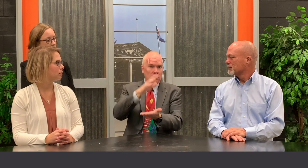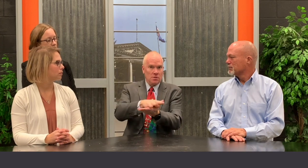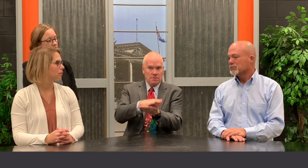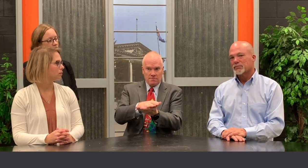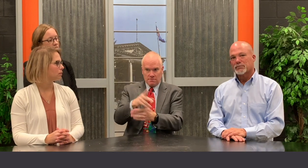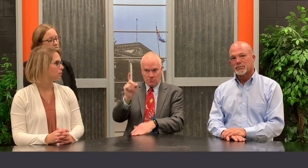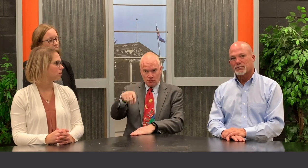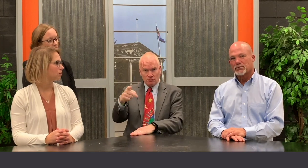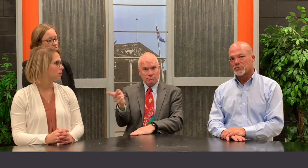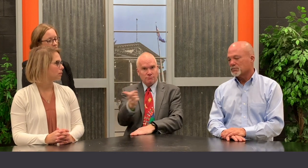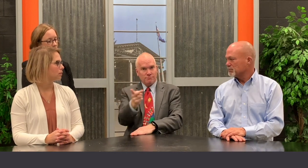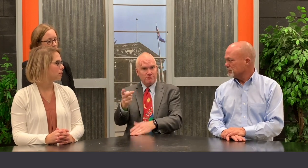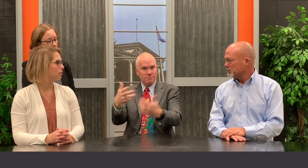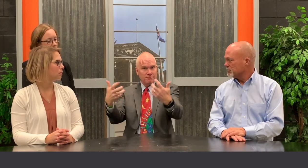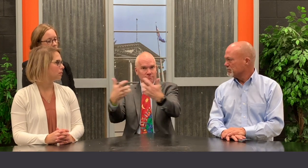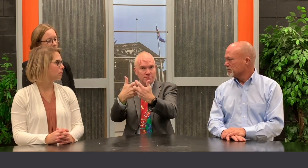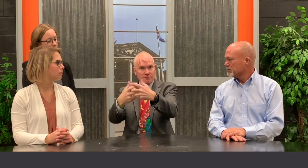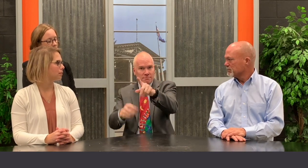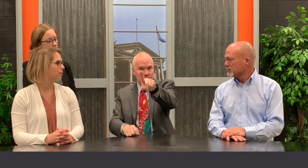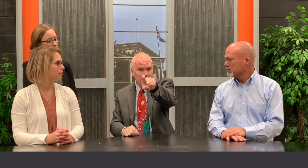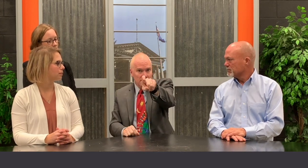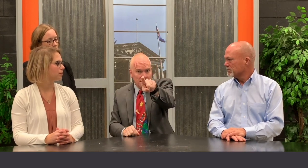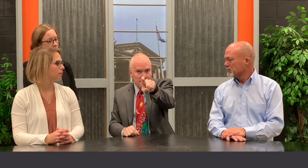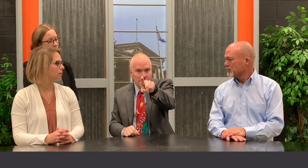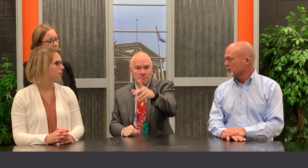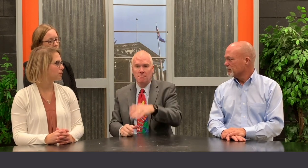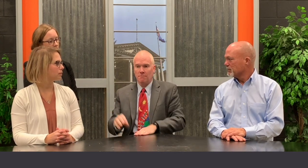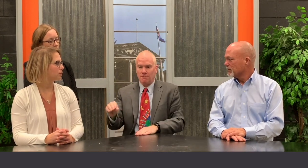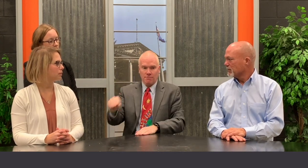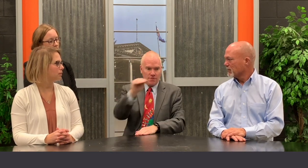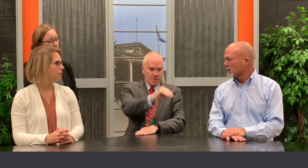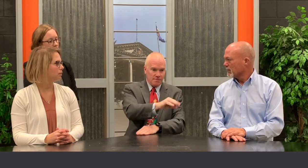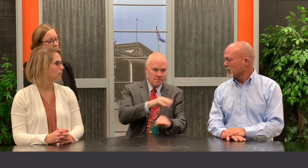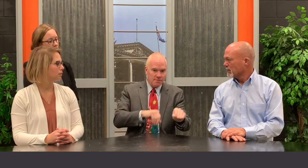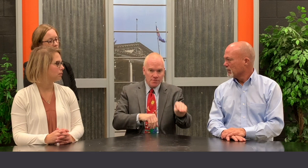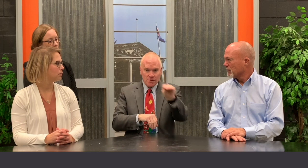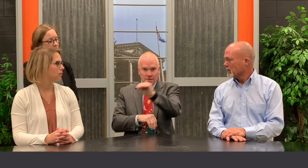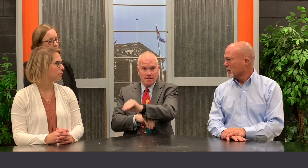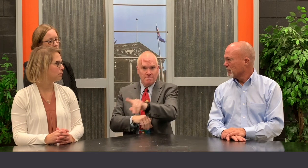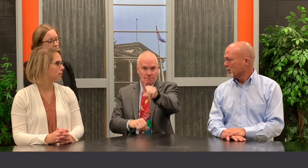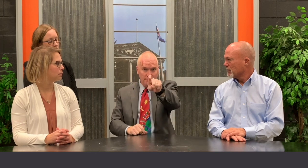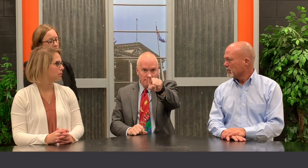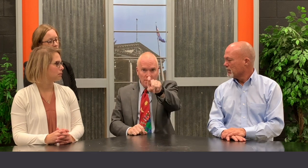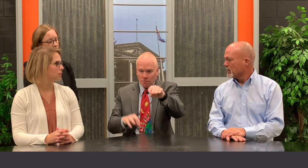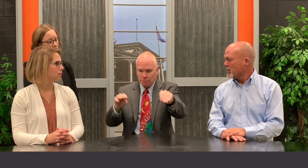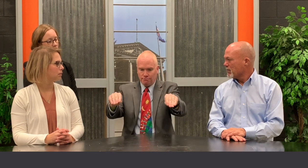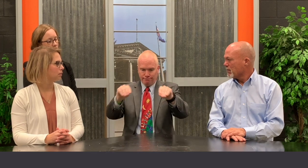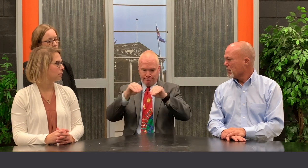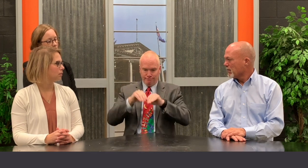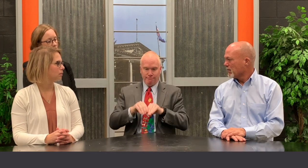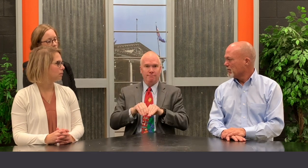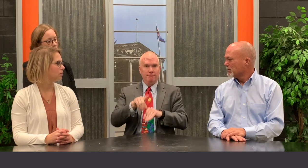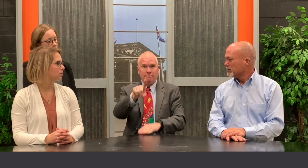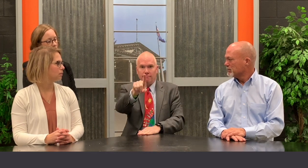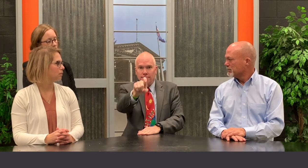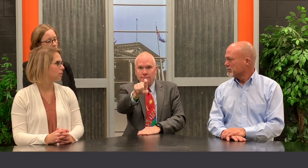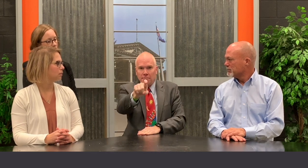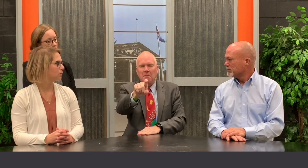and the blind school, whether it be one school moving to the other, a new location, or something along those lines.